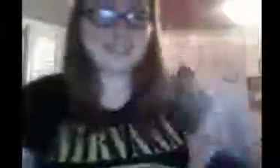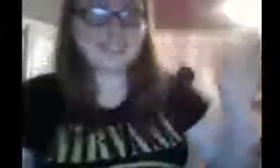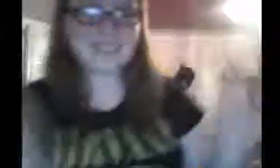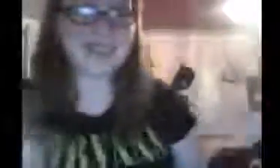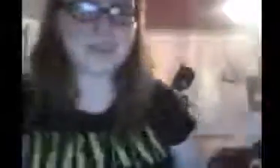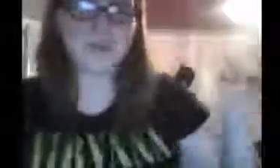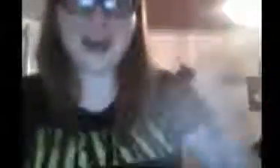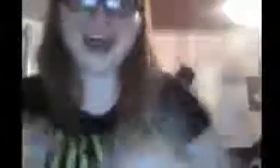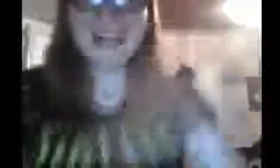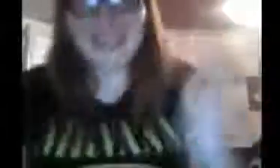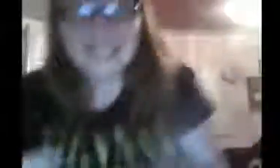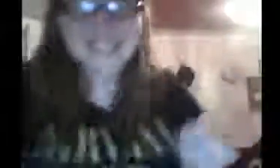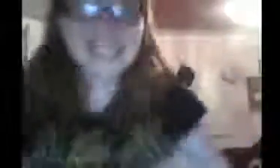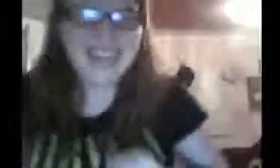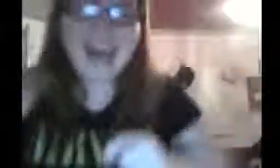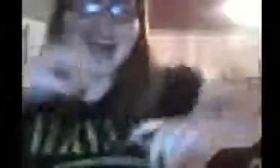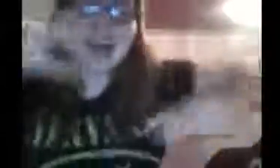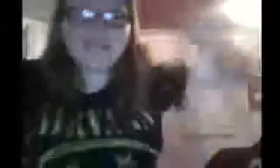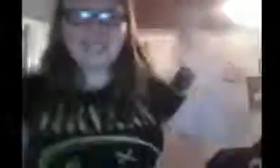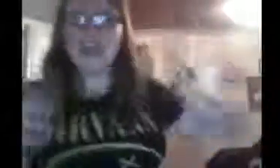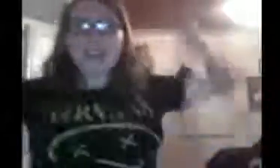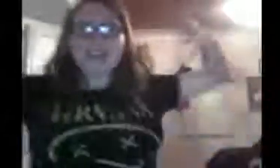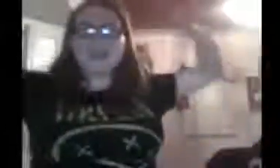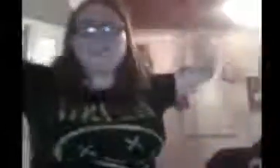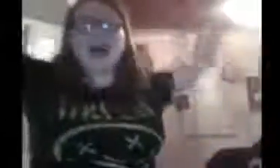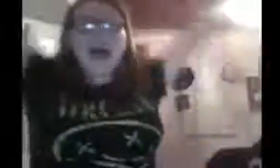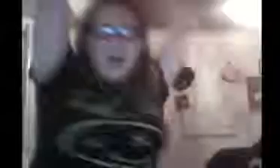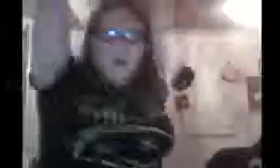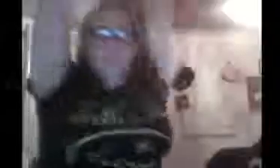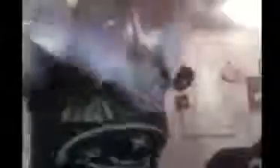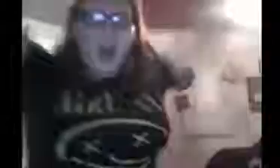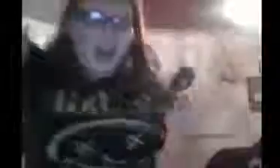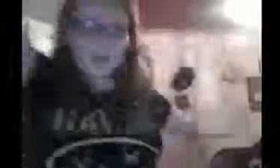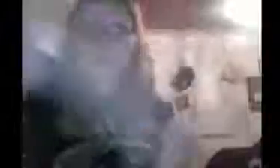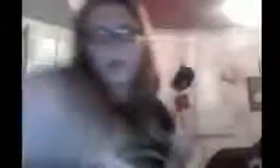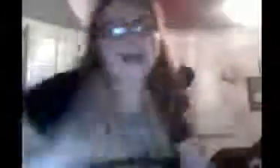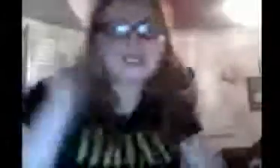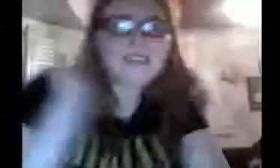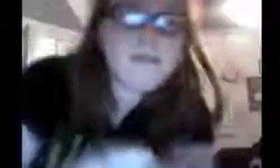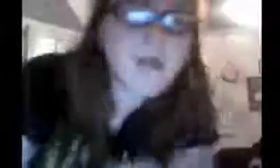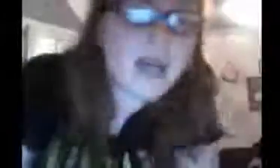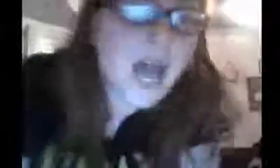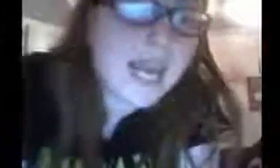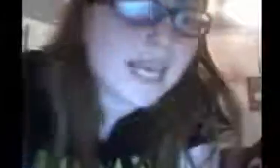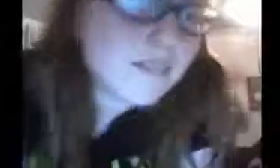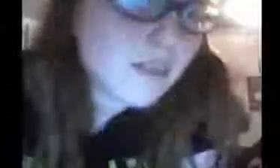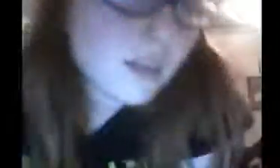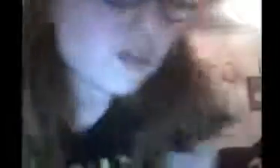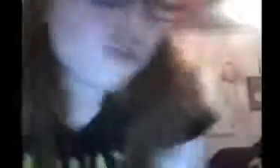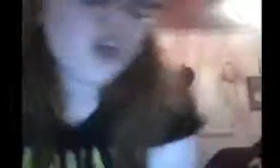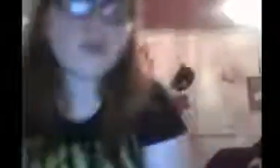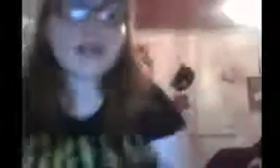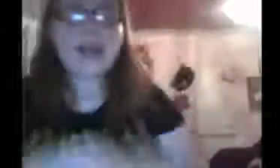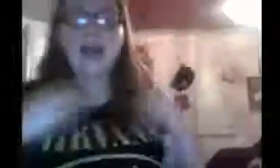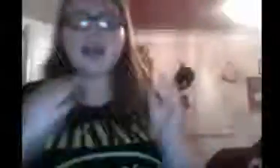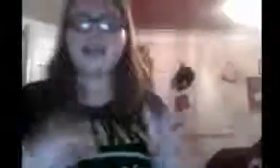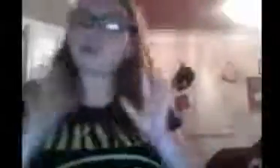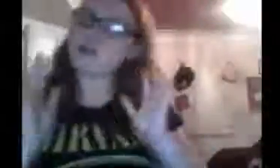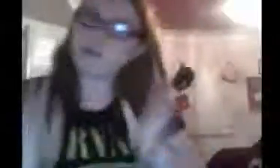It's all right. Because I'm saving the bell. Woo! Yeah, saving the bell. And I know they had the